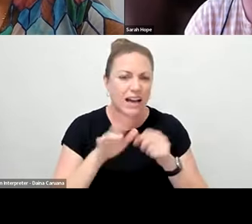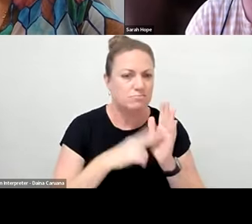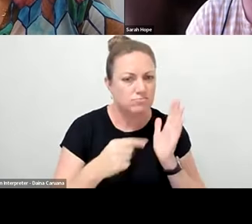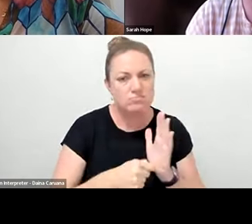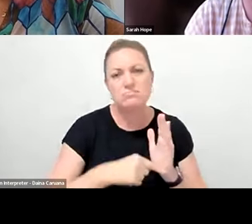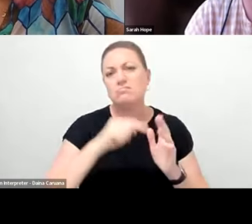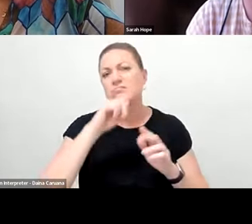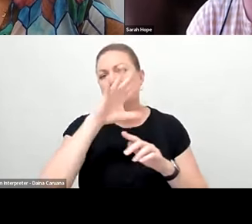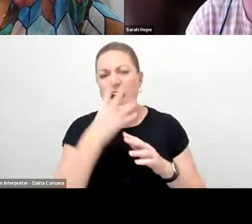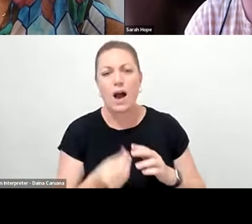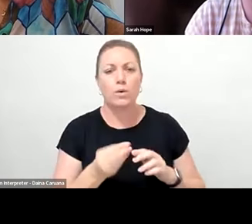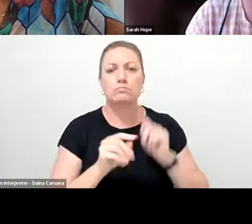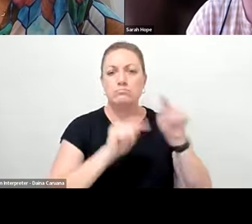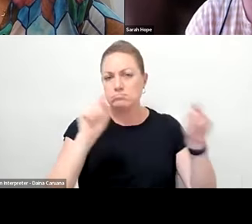Darwin.